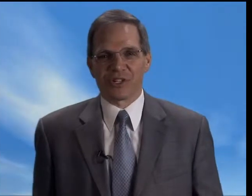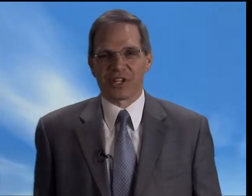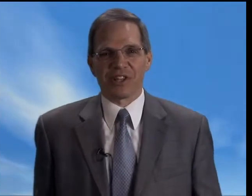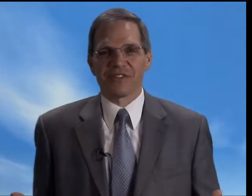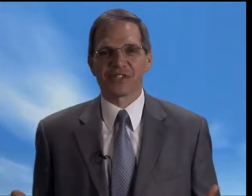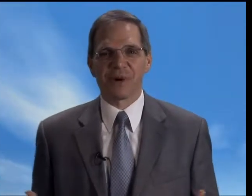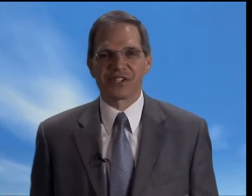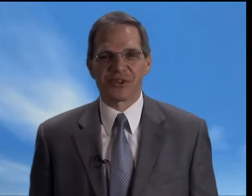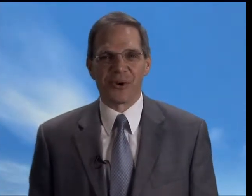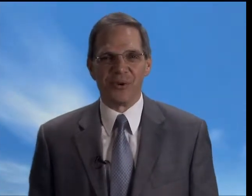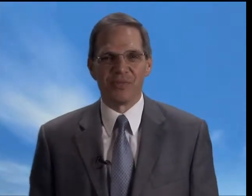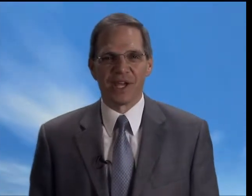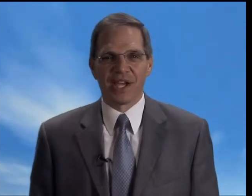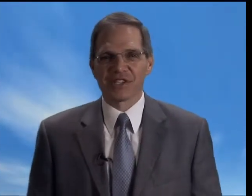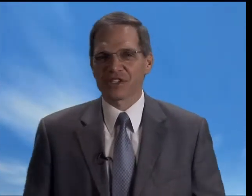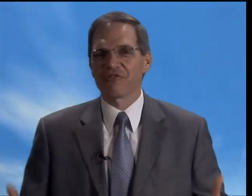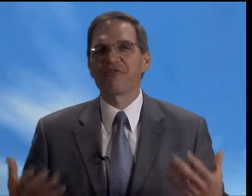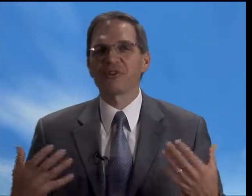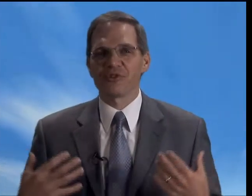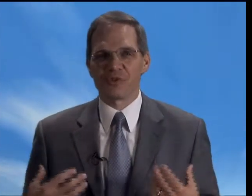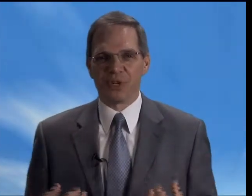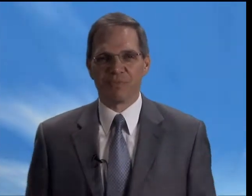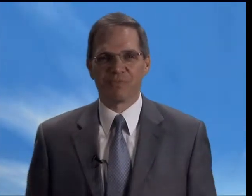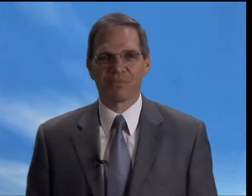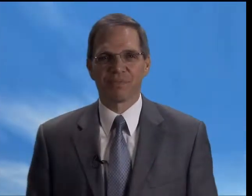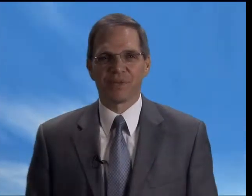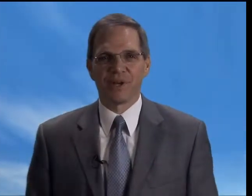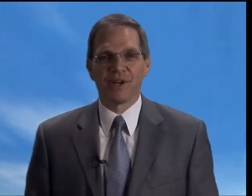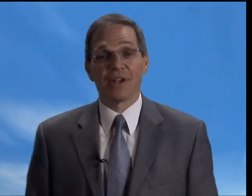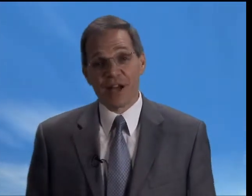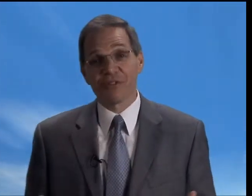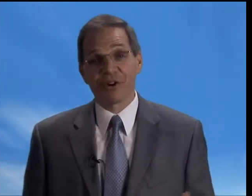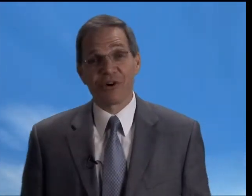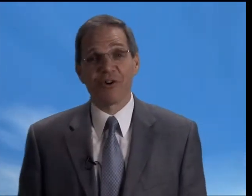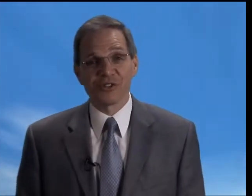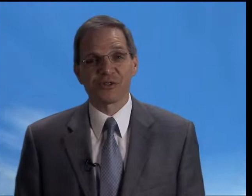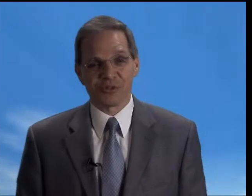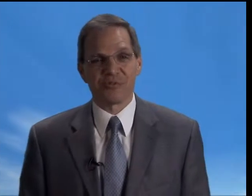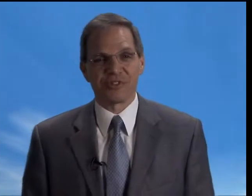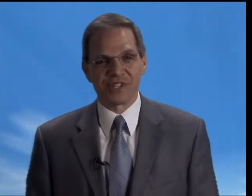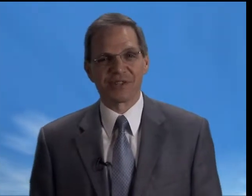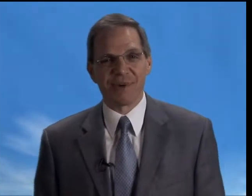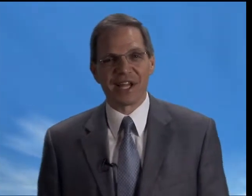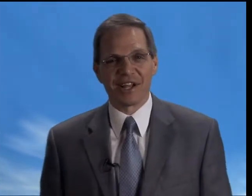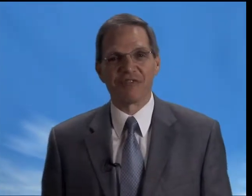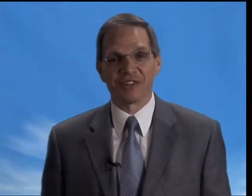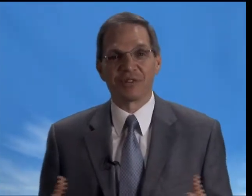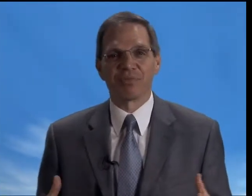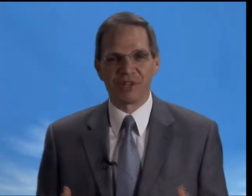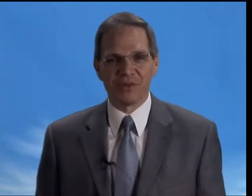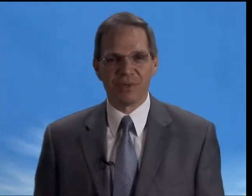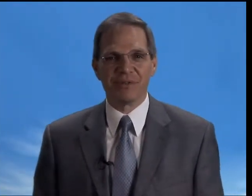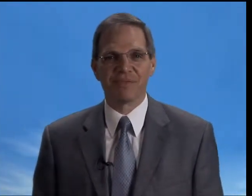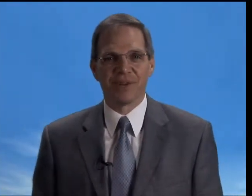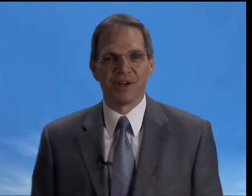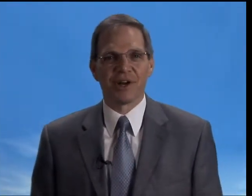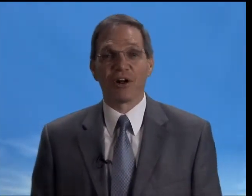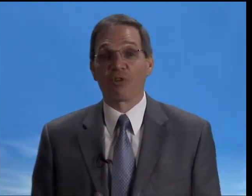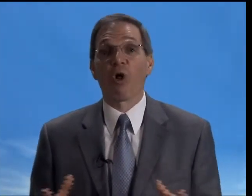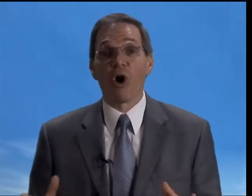It lifts my soul. It just fills me. Now, there are also some things in my life that deplete me. Long